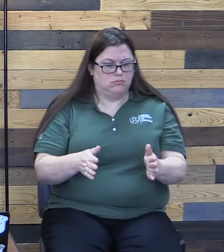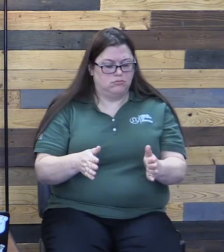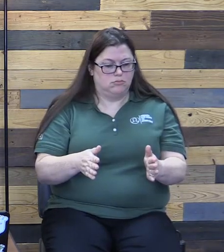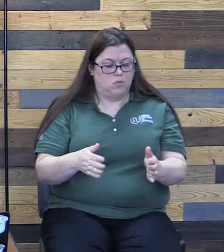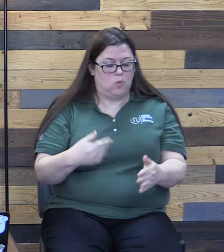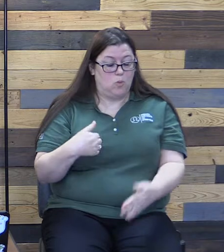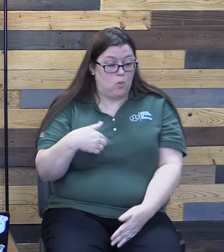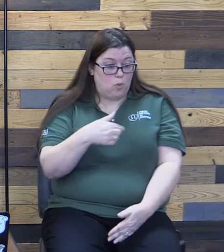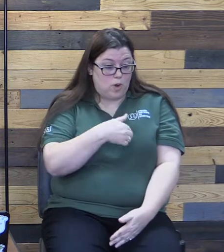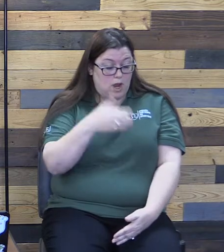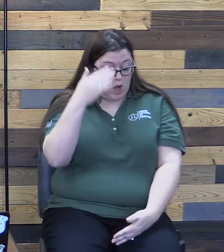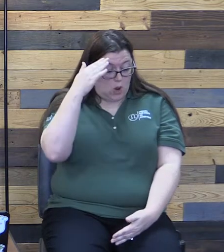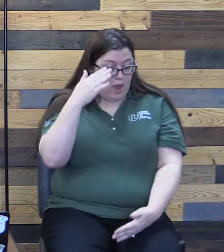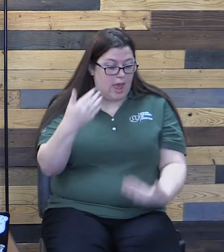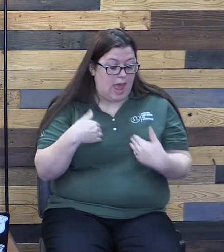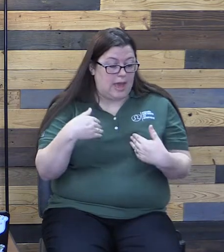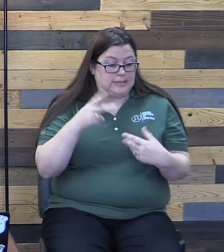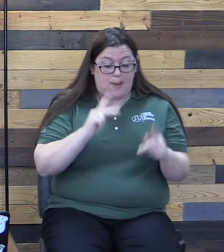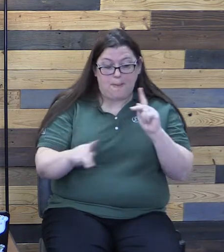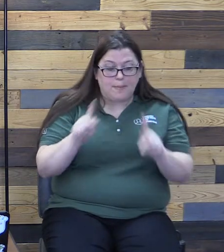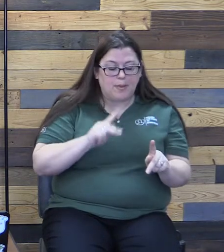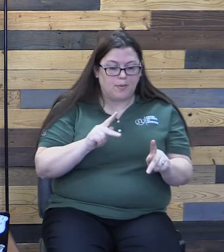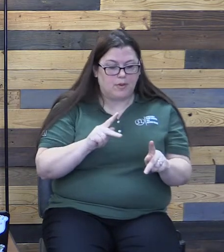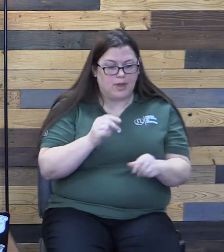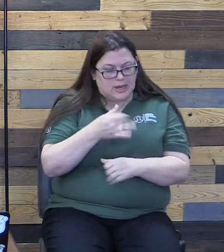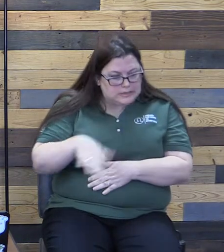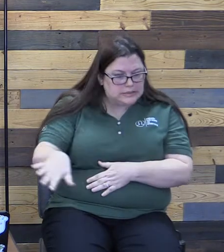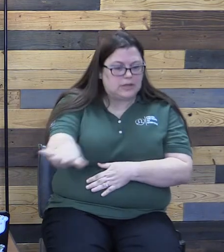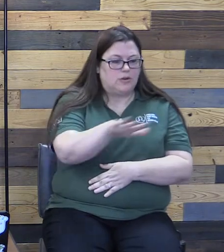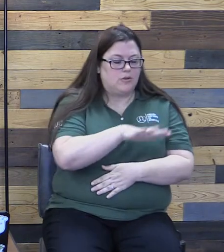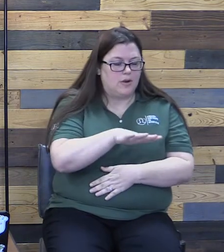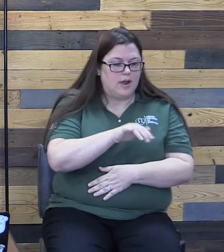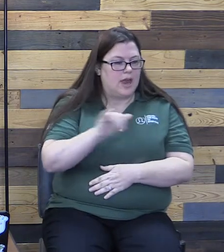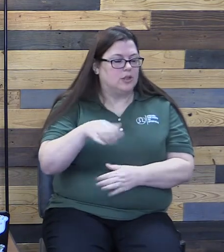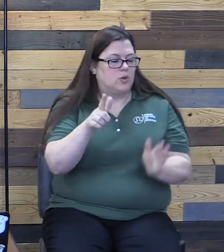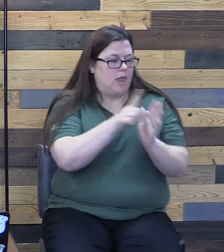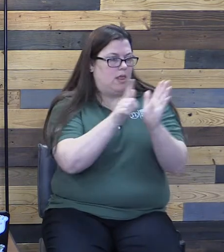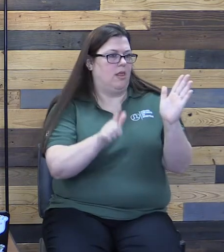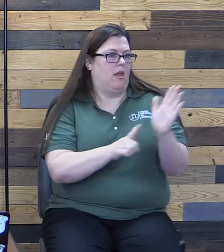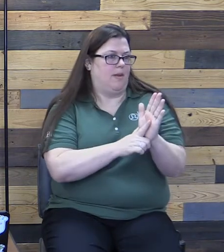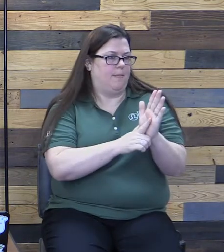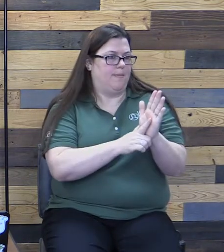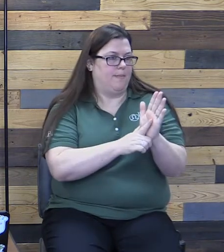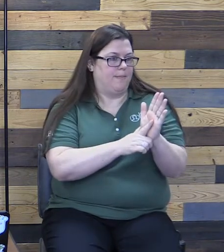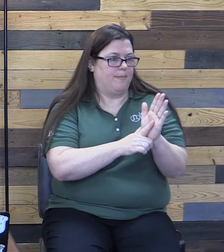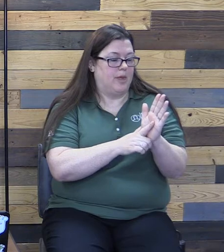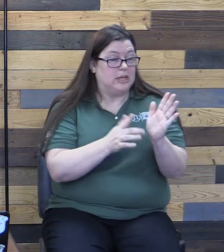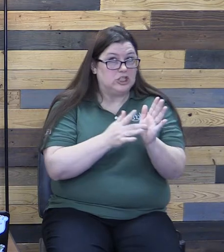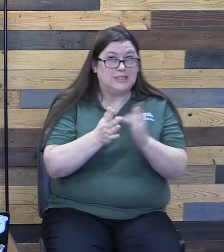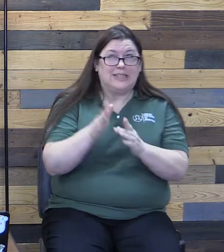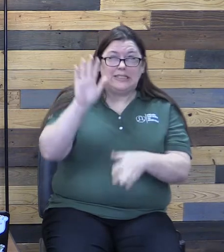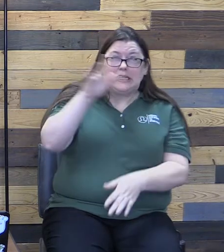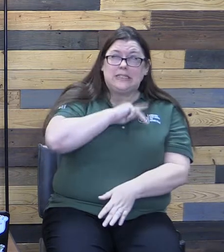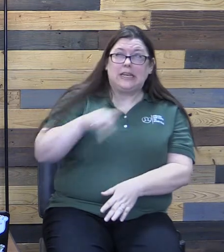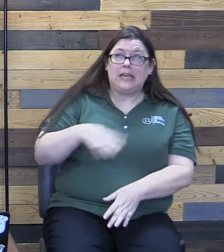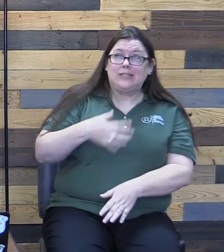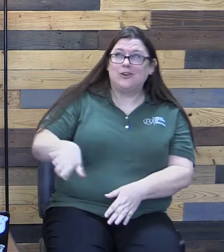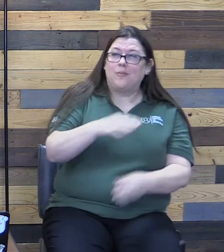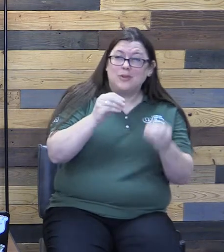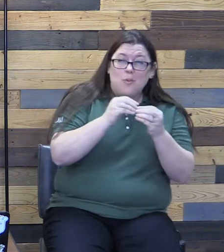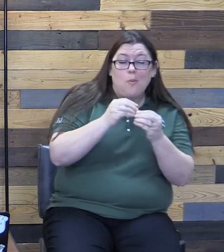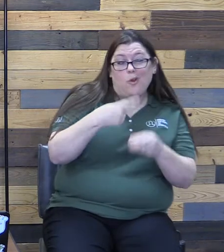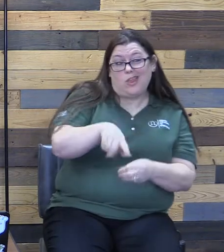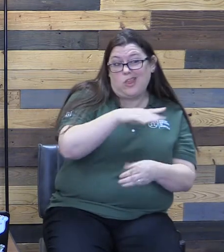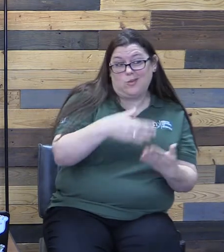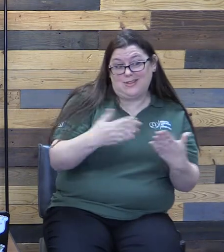we know that it has a people, we know it has a territory, and we know it has a law. But Jesus' kingdom is more than just